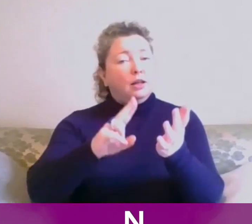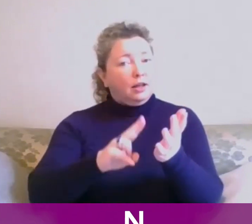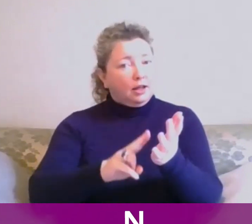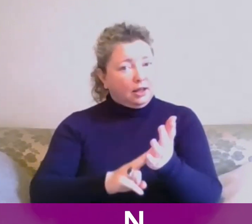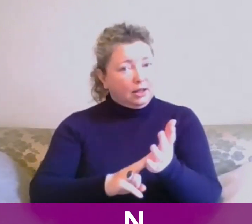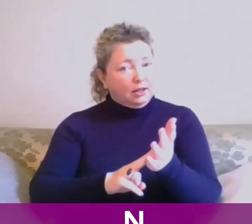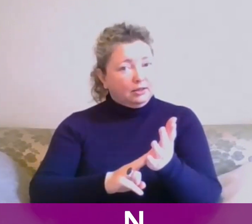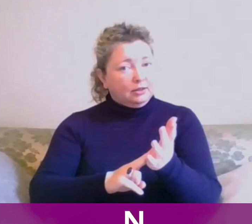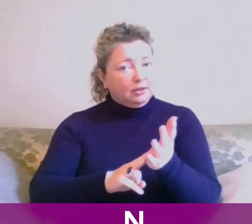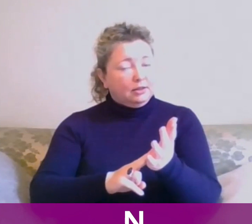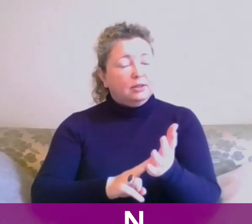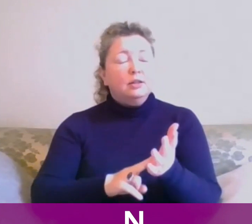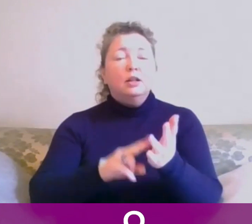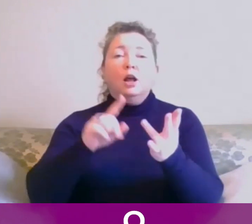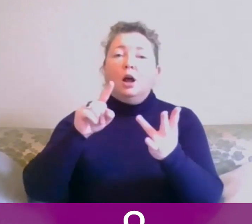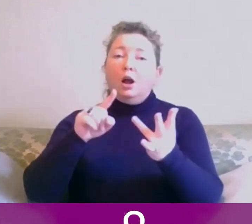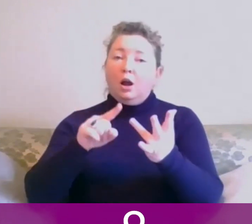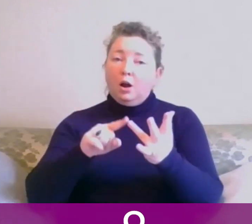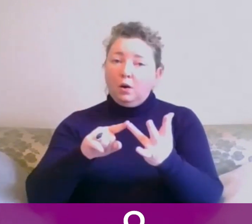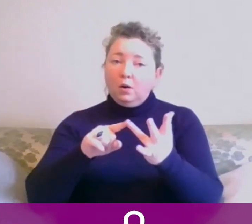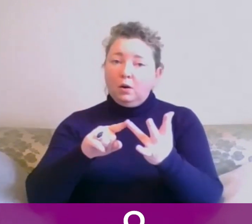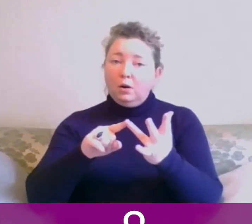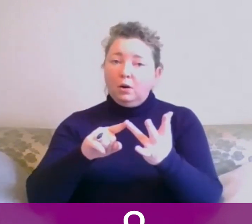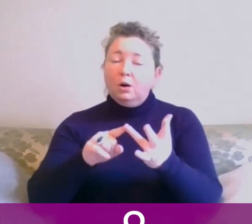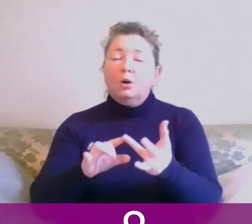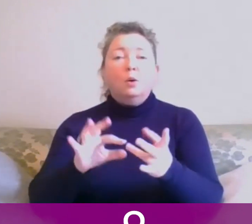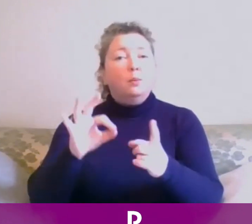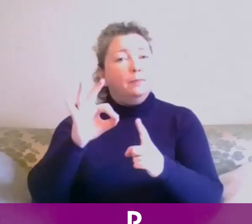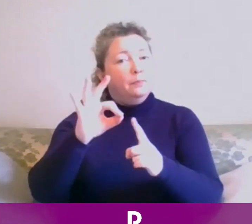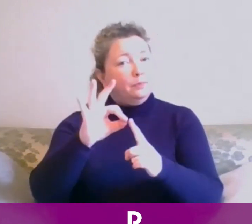N, O, P,